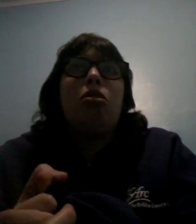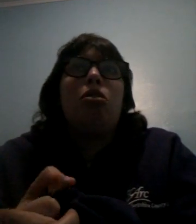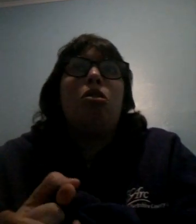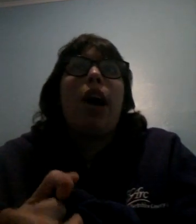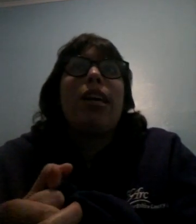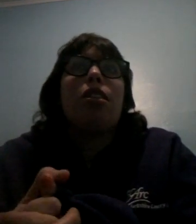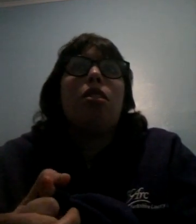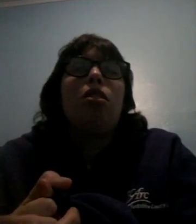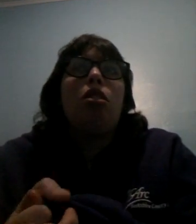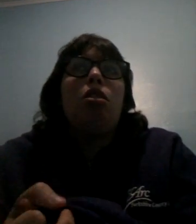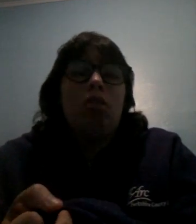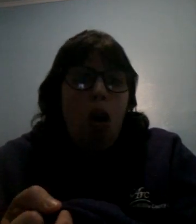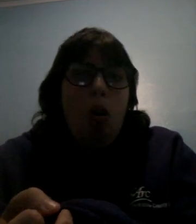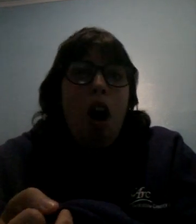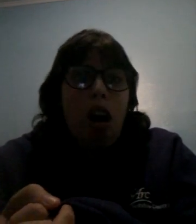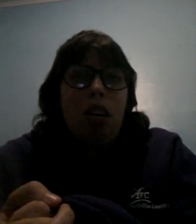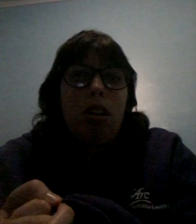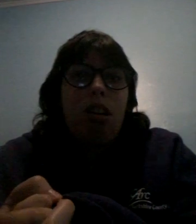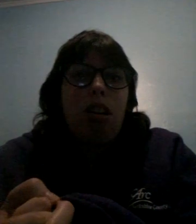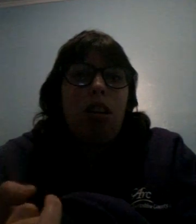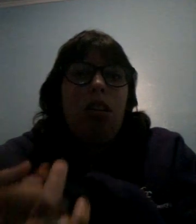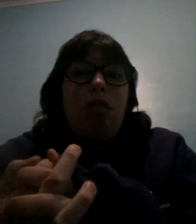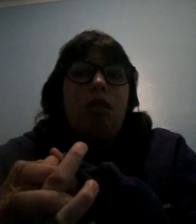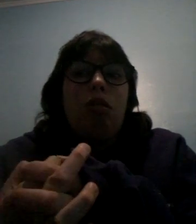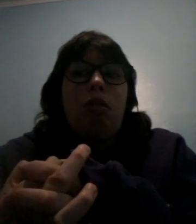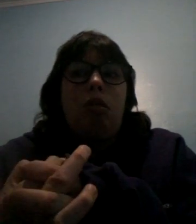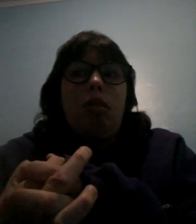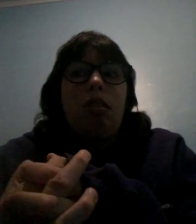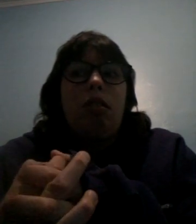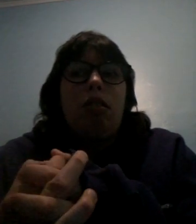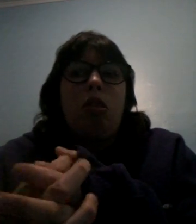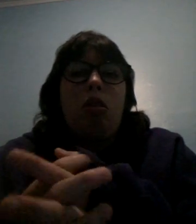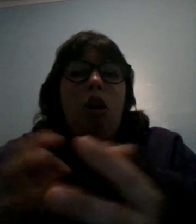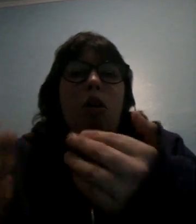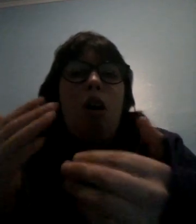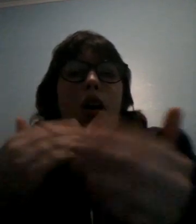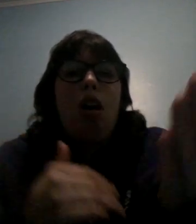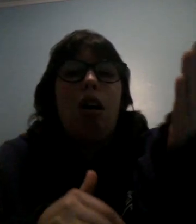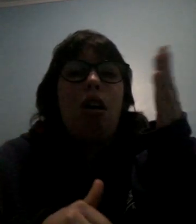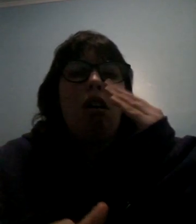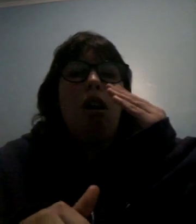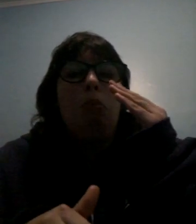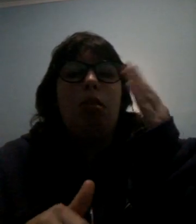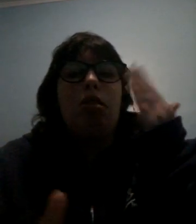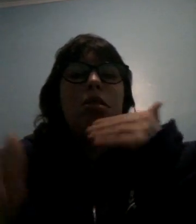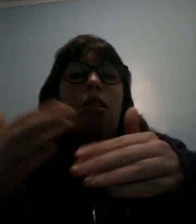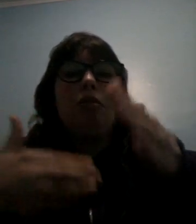trying so hard to go up myself